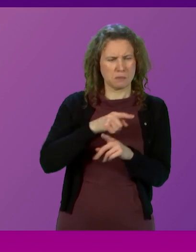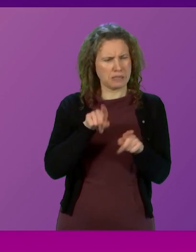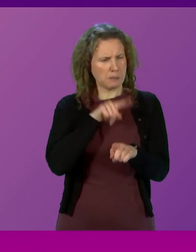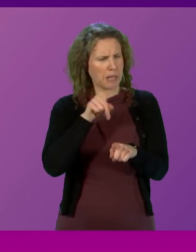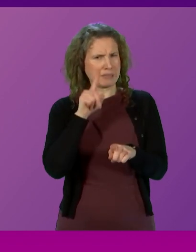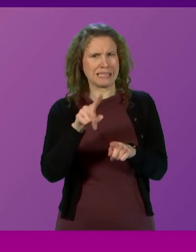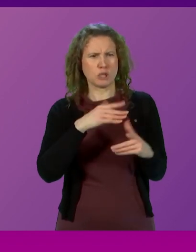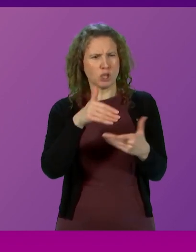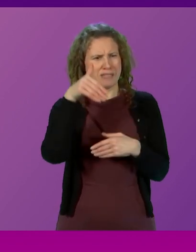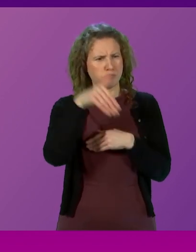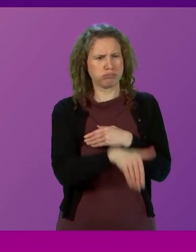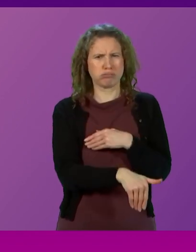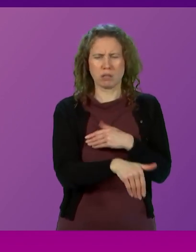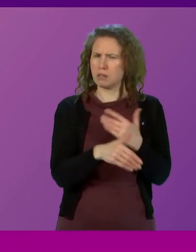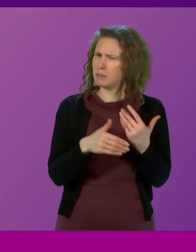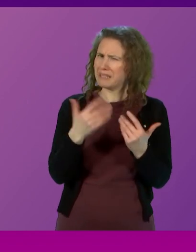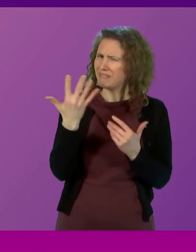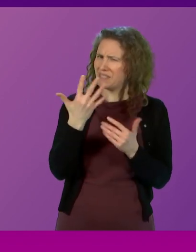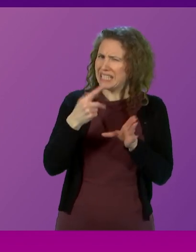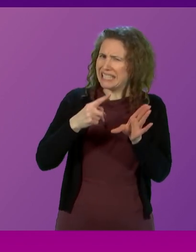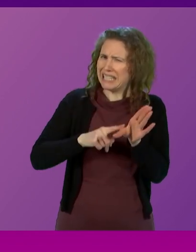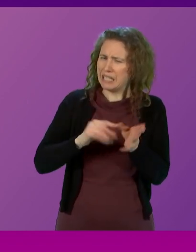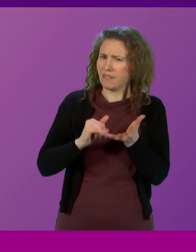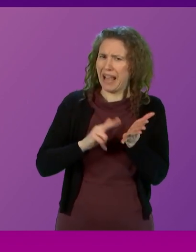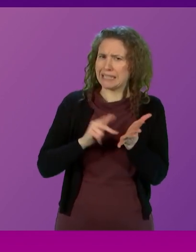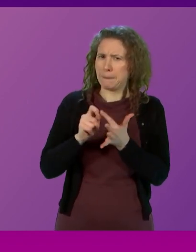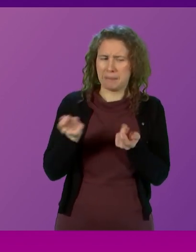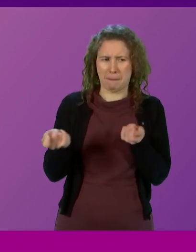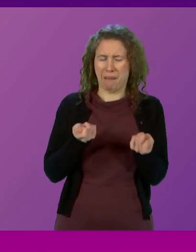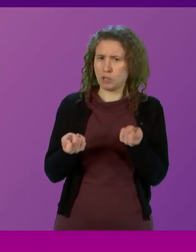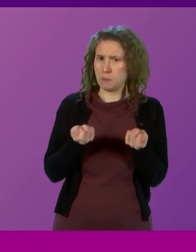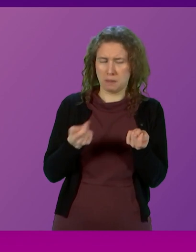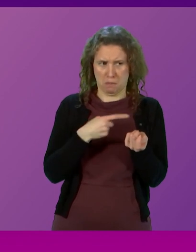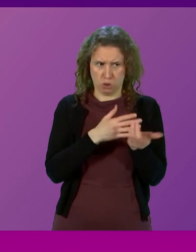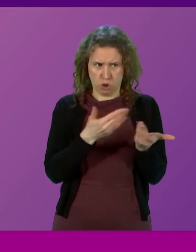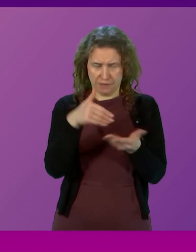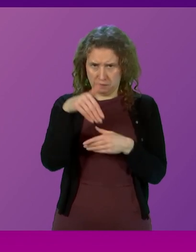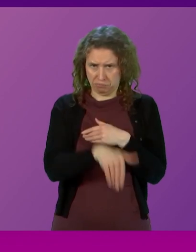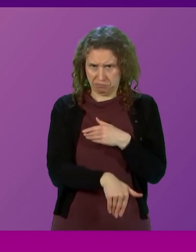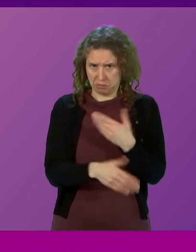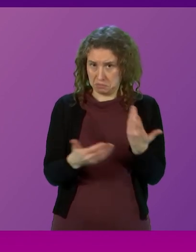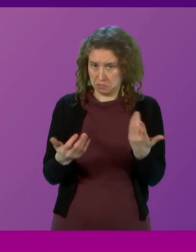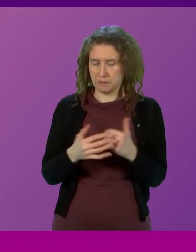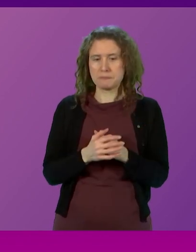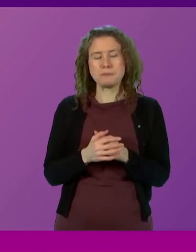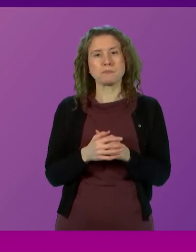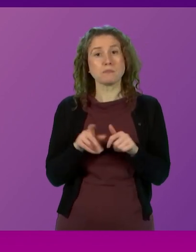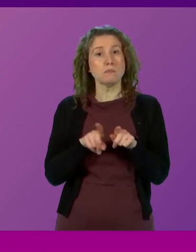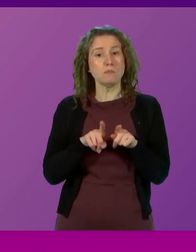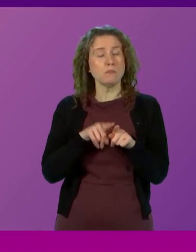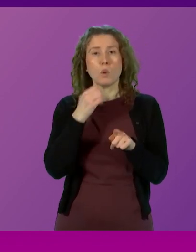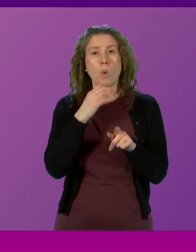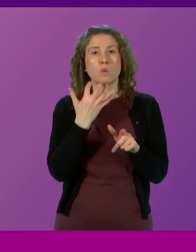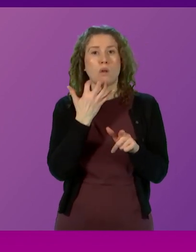of their services after 15 years of the SNP's mismanagement of them nor will they tolerate